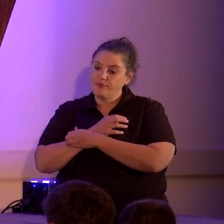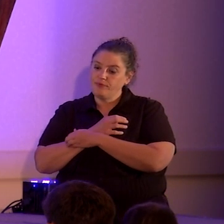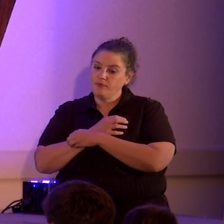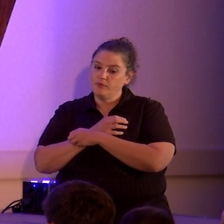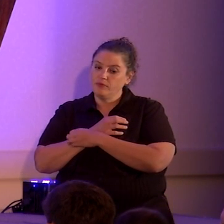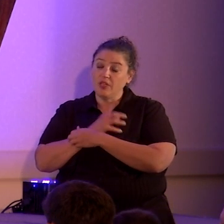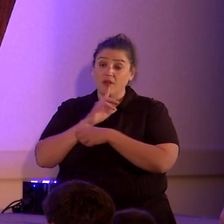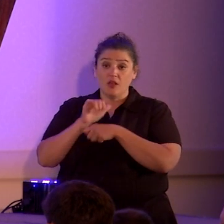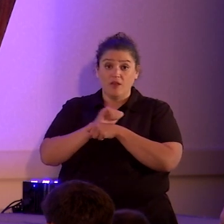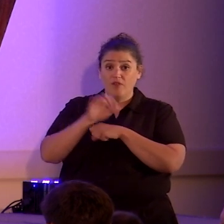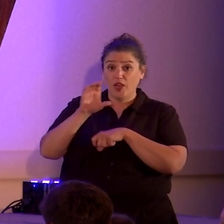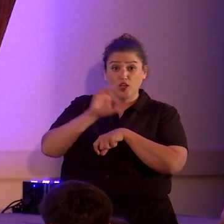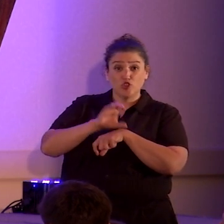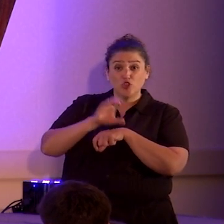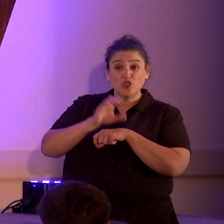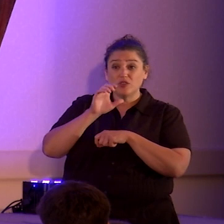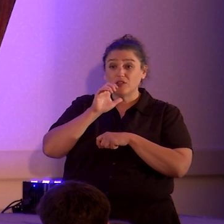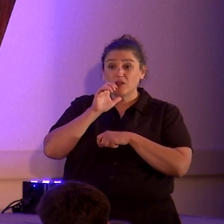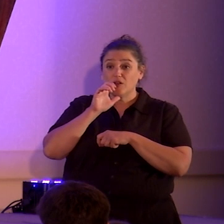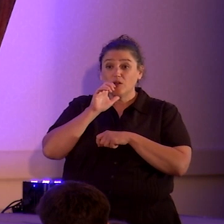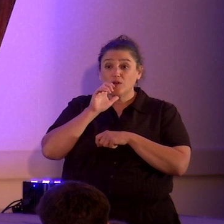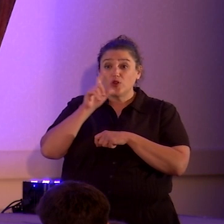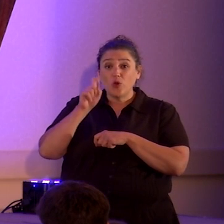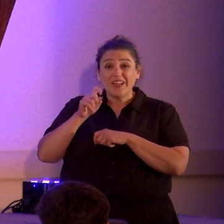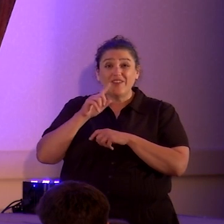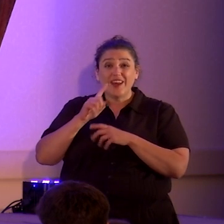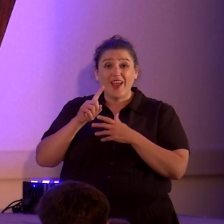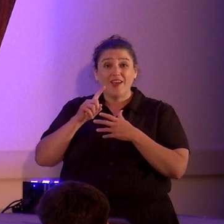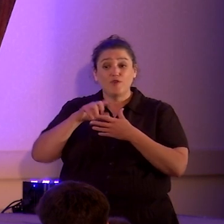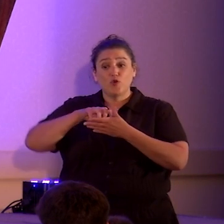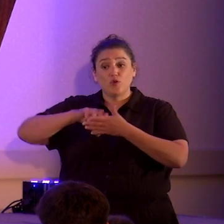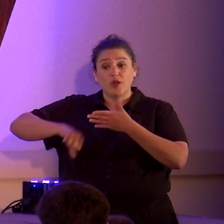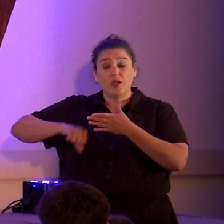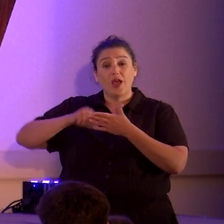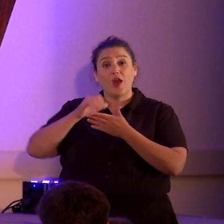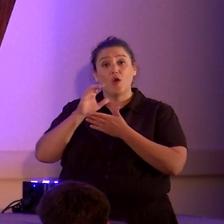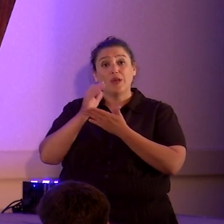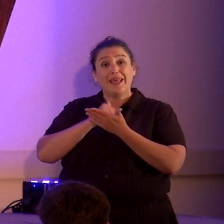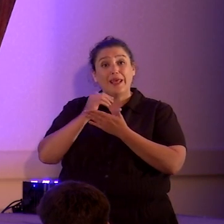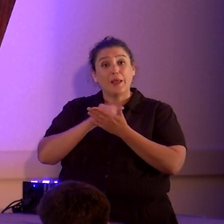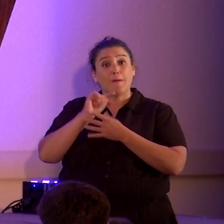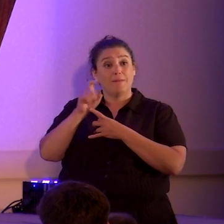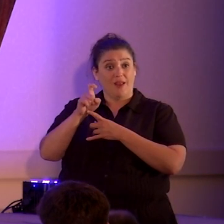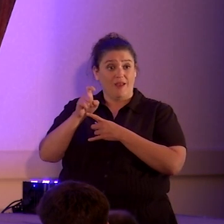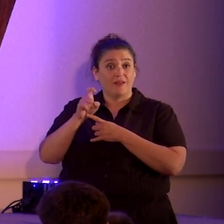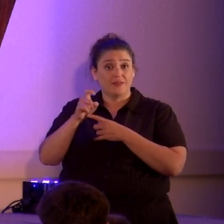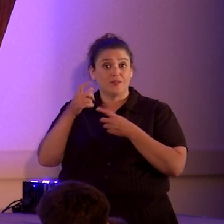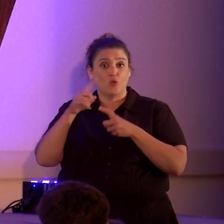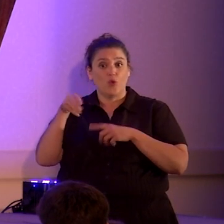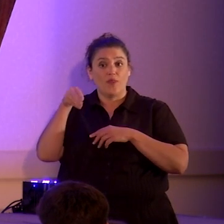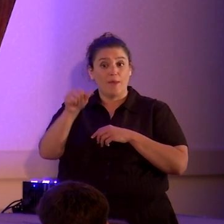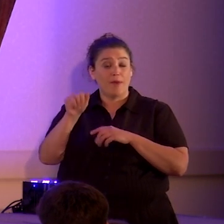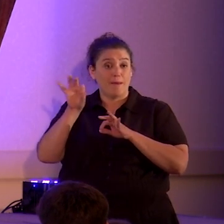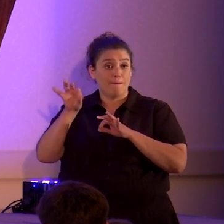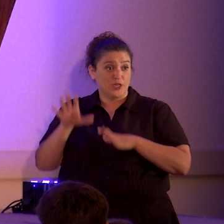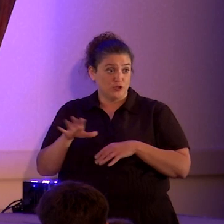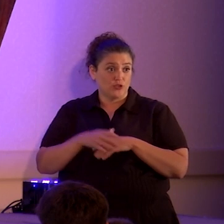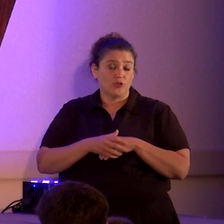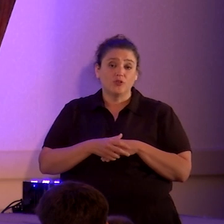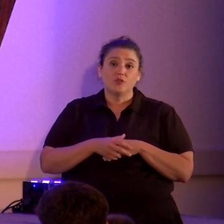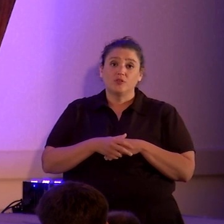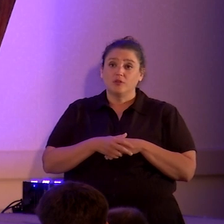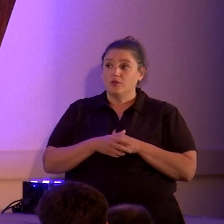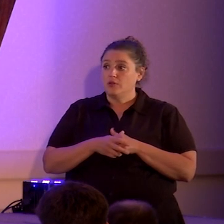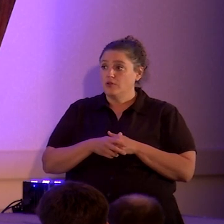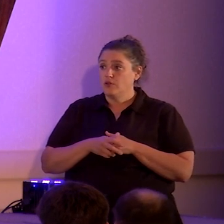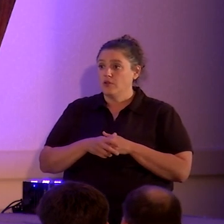churches do not even have to withhold income taxes on wages they pay to their ministers, whereas the same requirement does not apply.